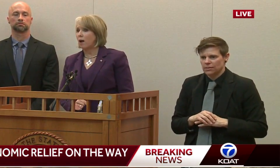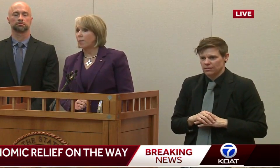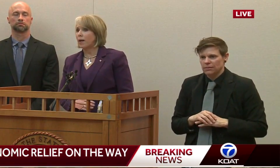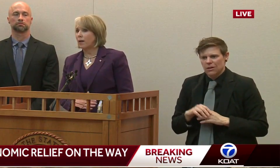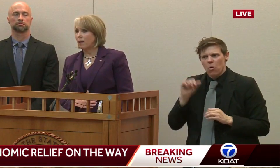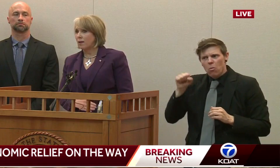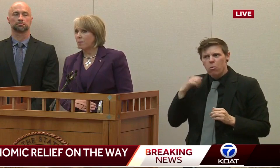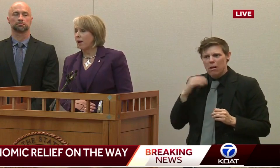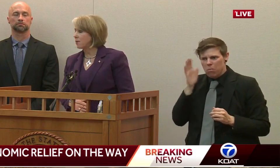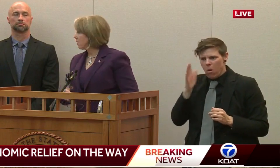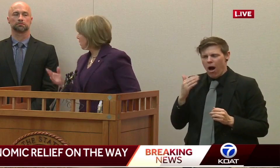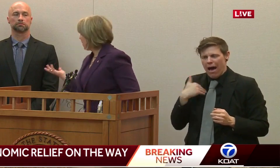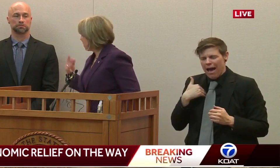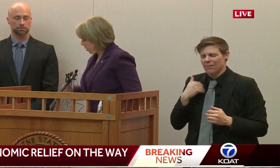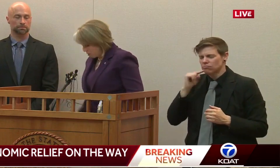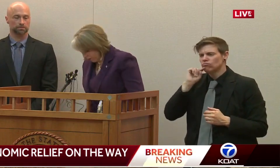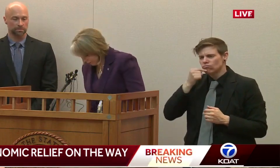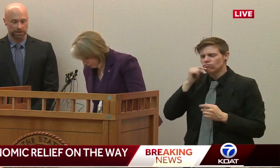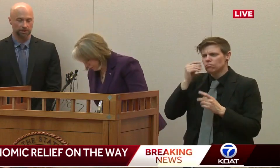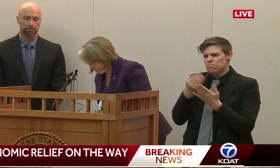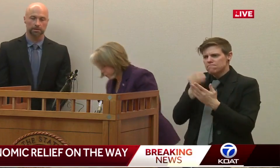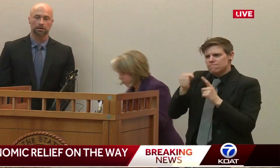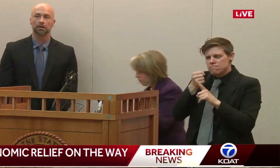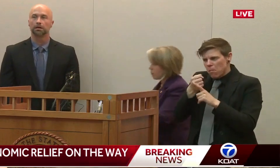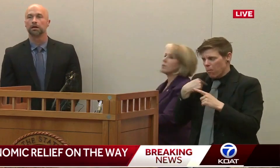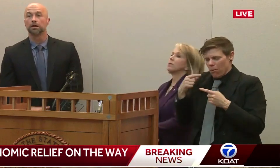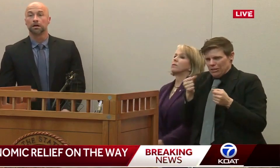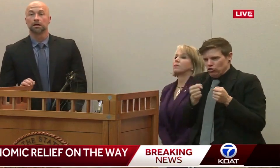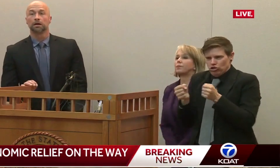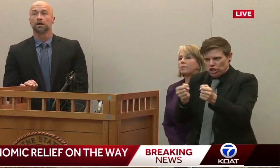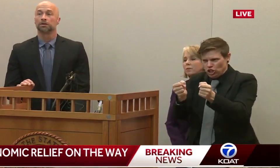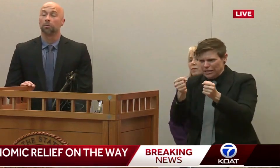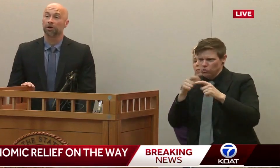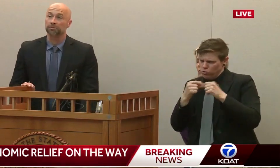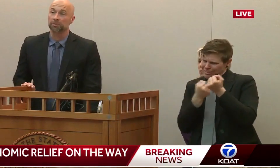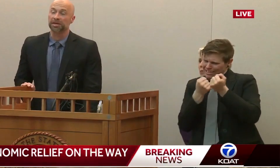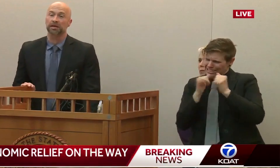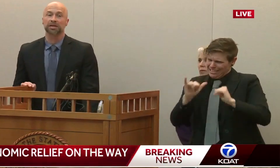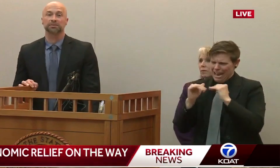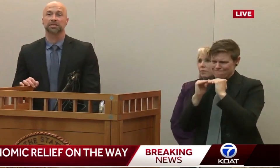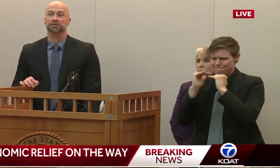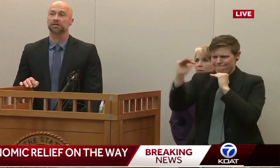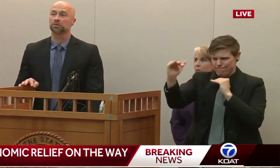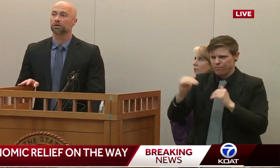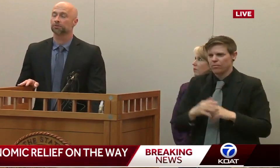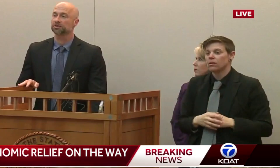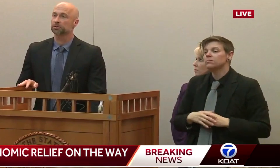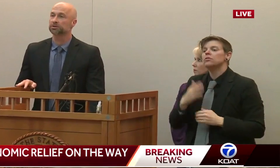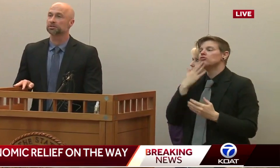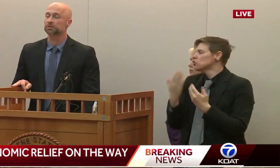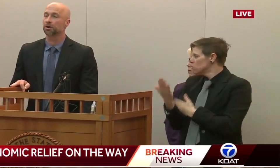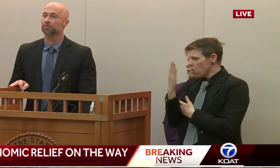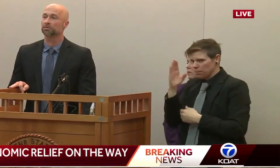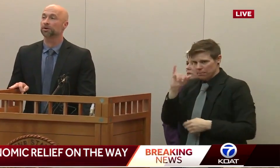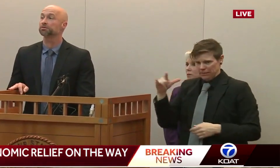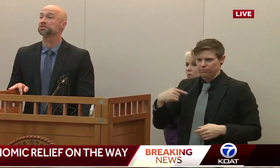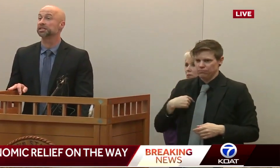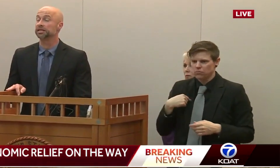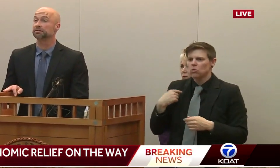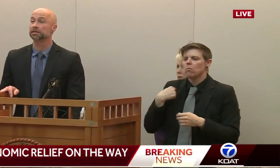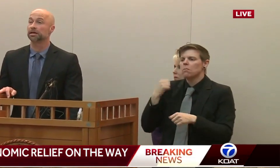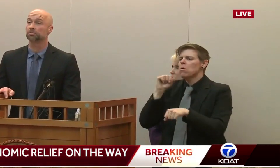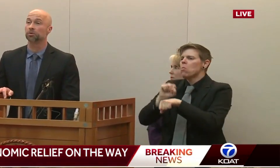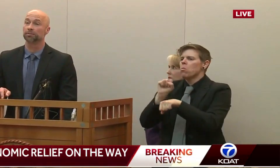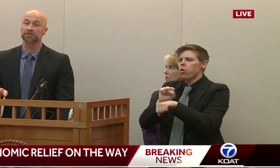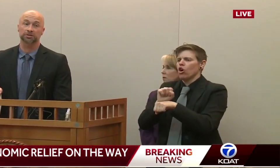economic impact. Secretary. Thank you. Good morning. Bill McCamley. I'm the secretary of the Workforce Solutions Department. We